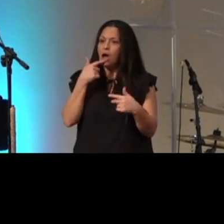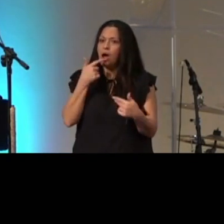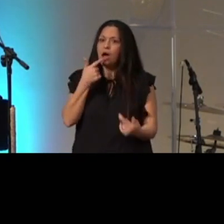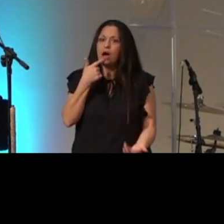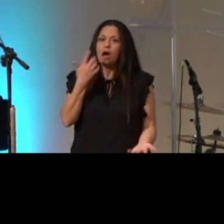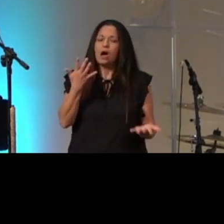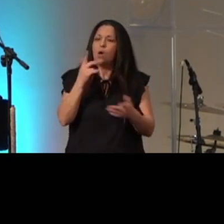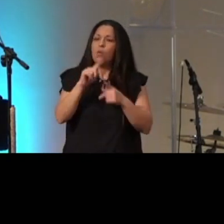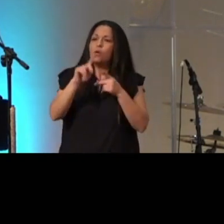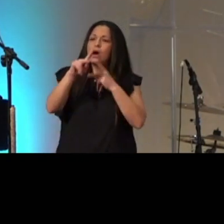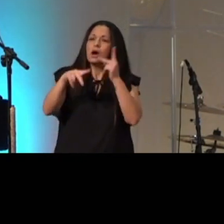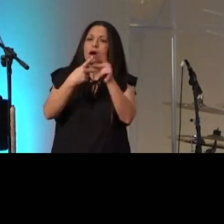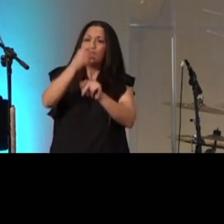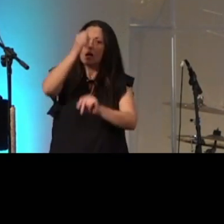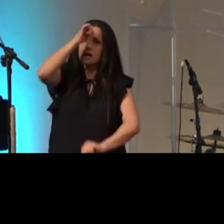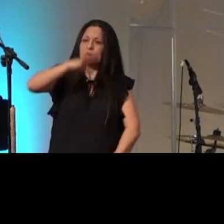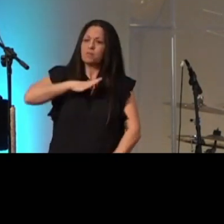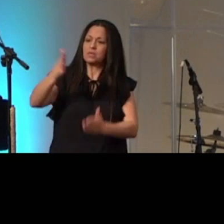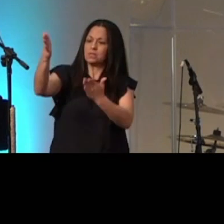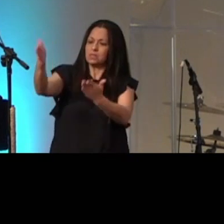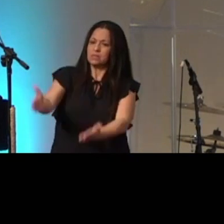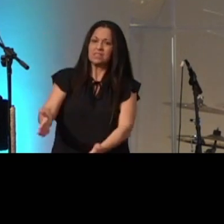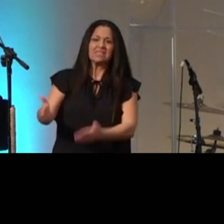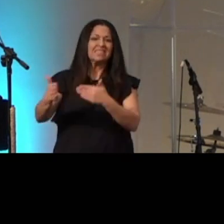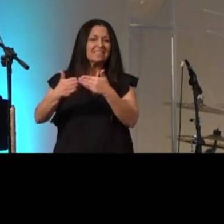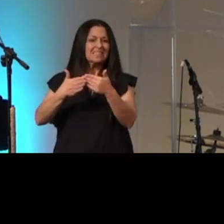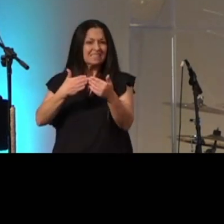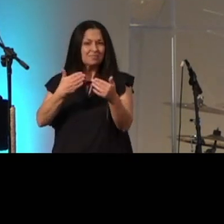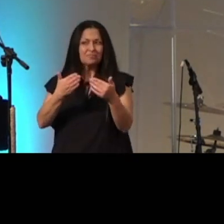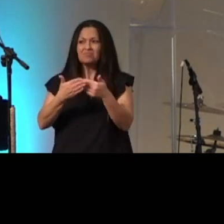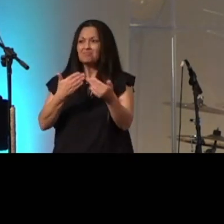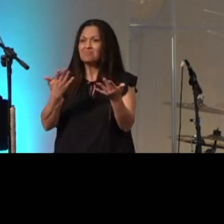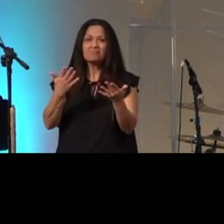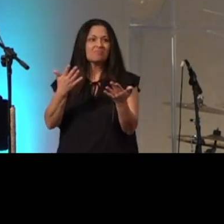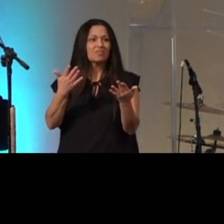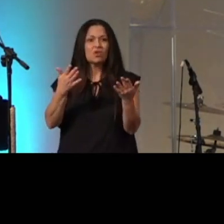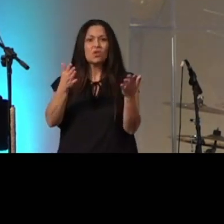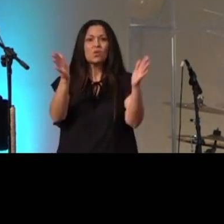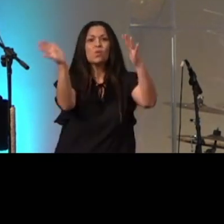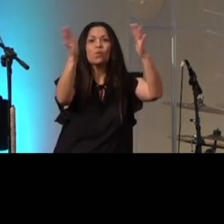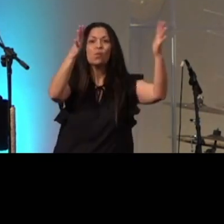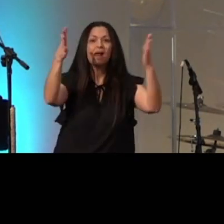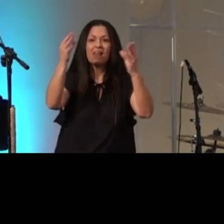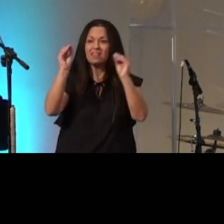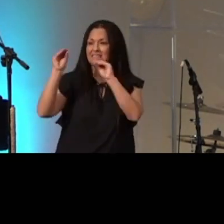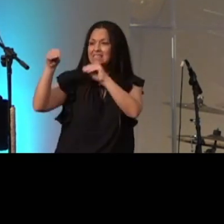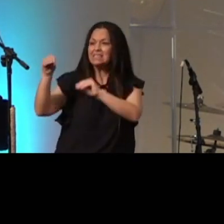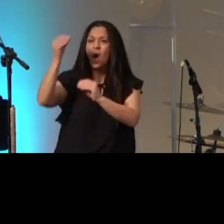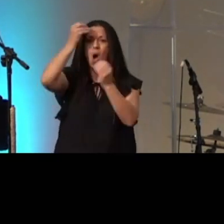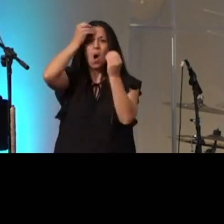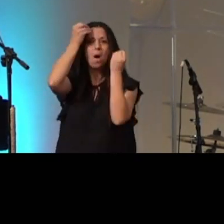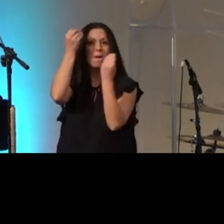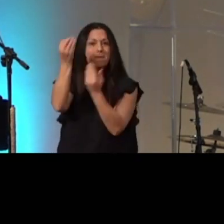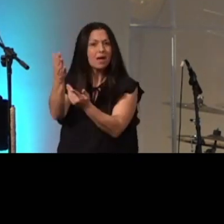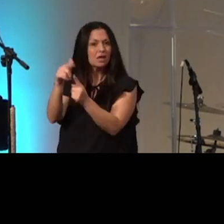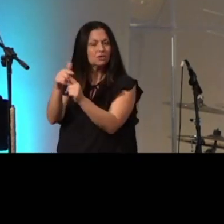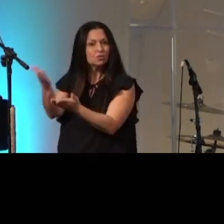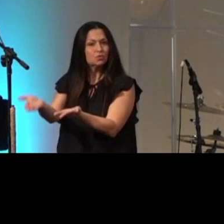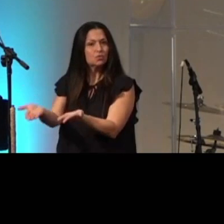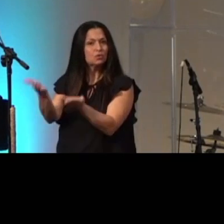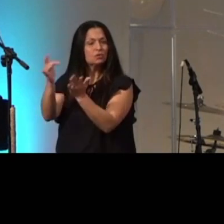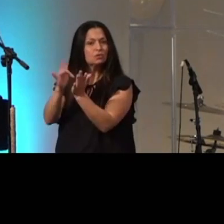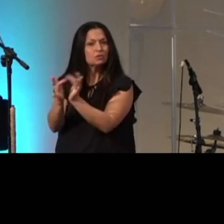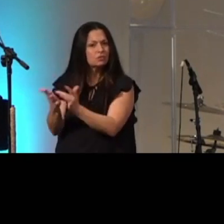man is this that even winds and sea obey him so when we talk about what does it mean to see